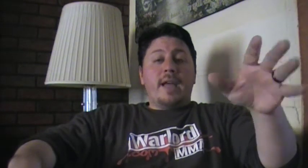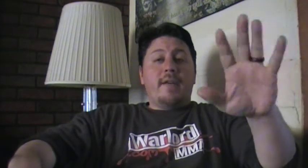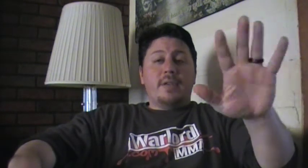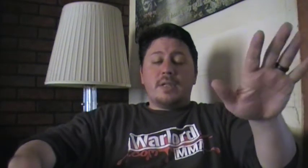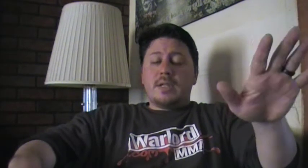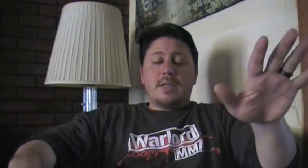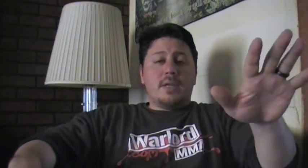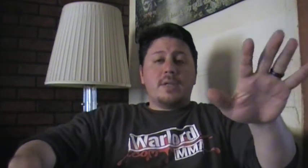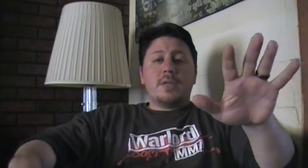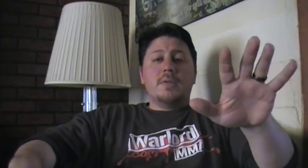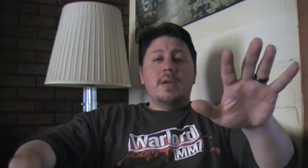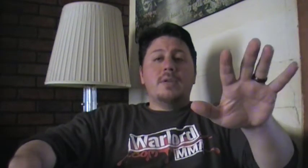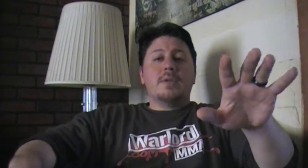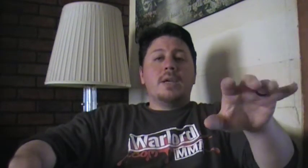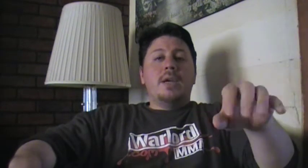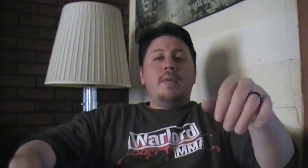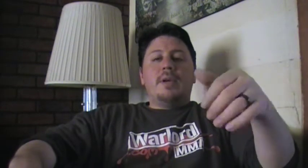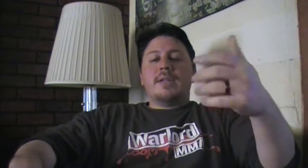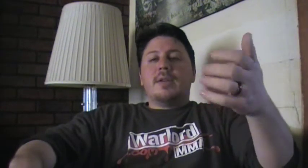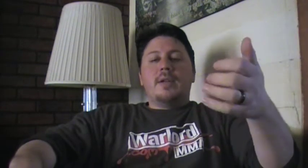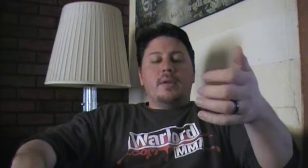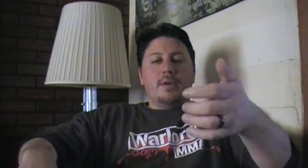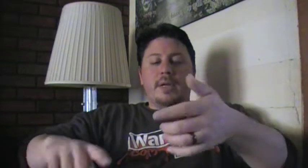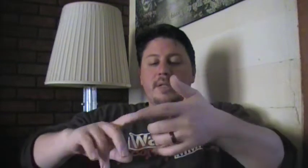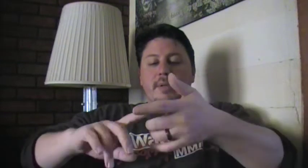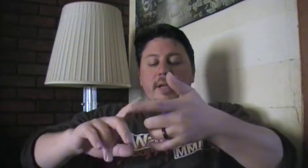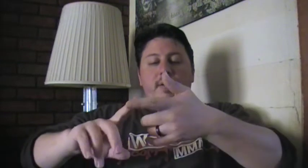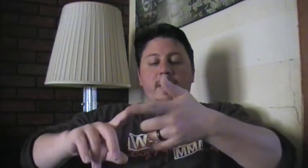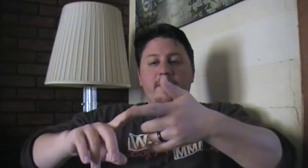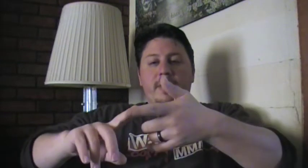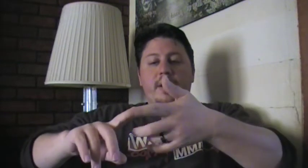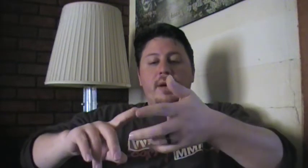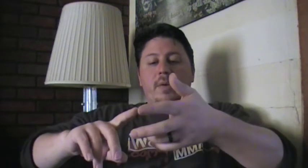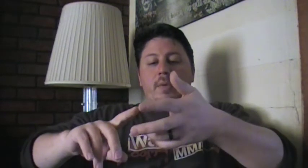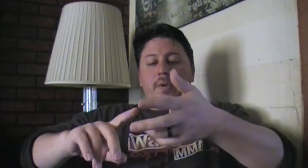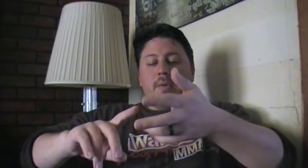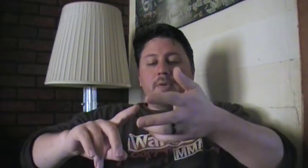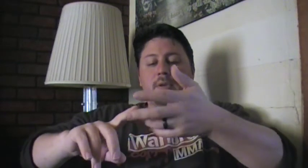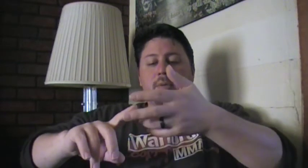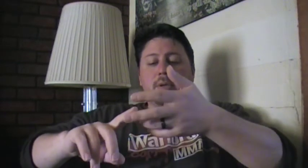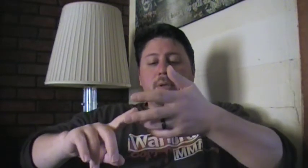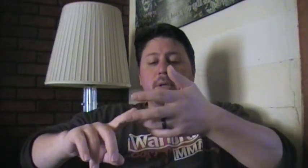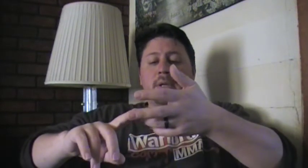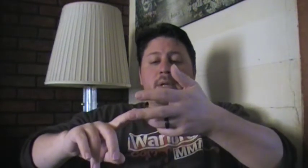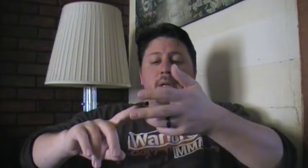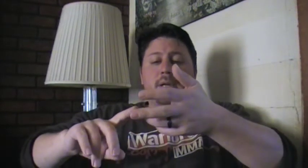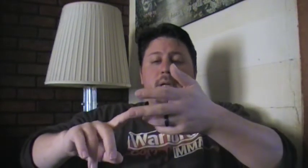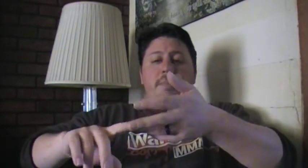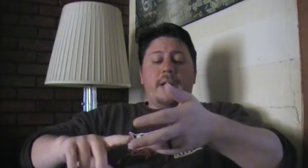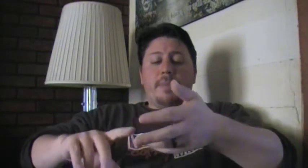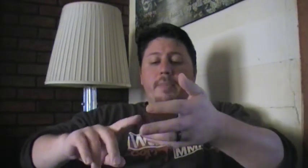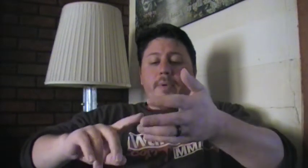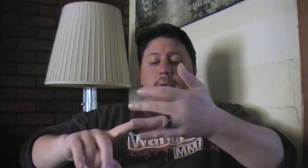have, it's just too dangerous because they're either learning something like Krav Maga or they're learning Kapop or